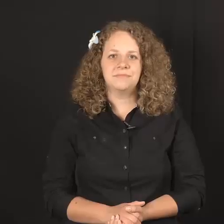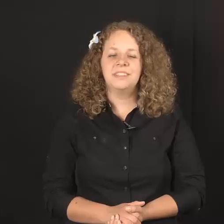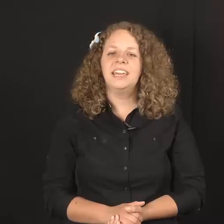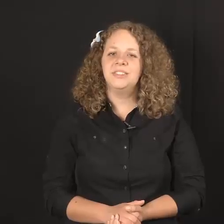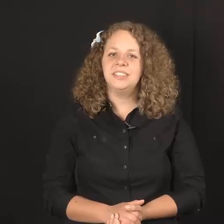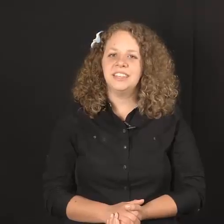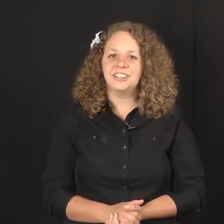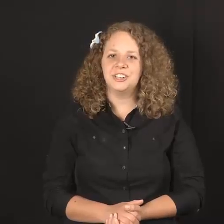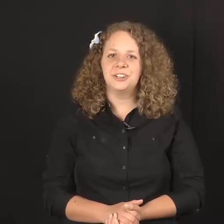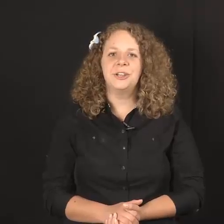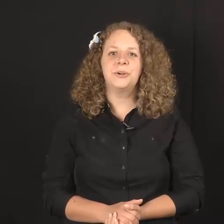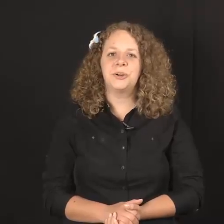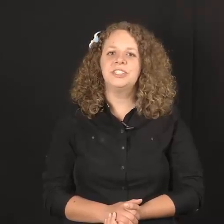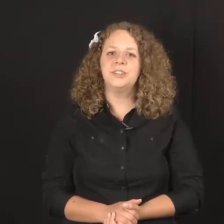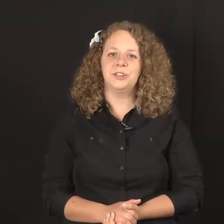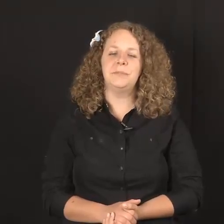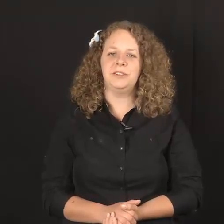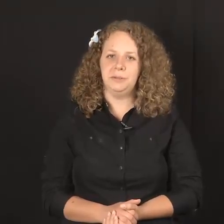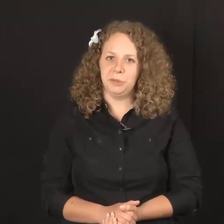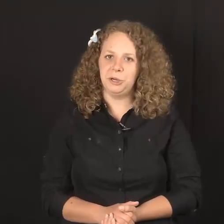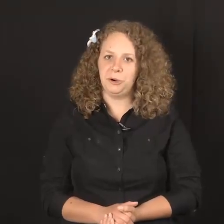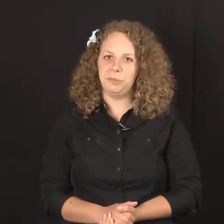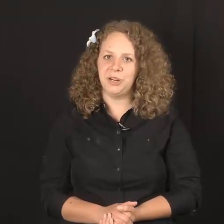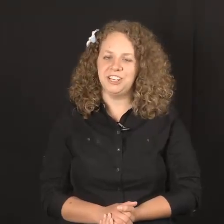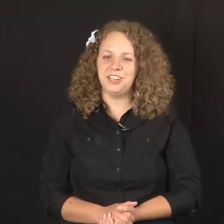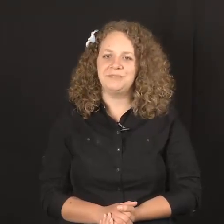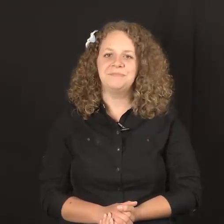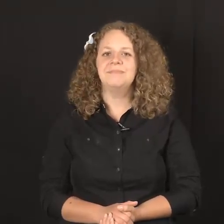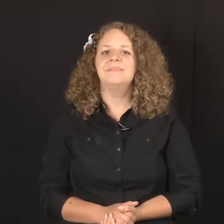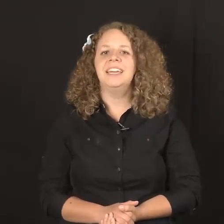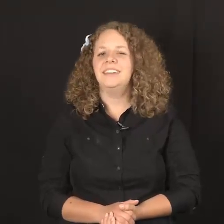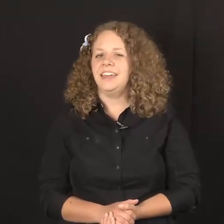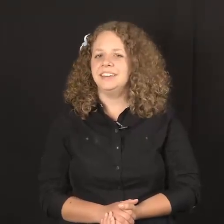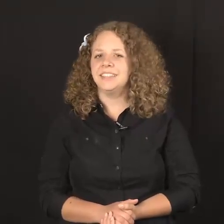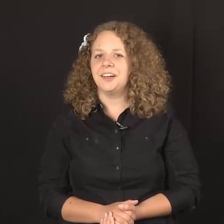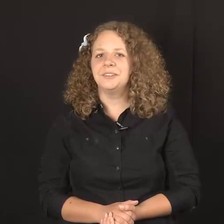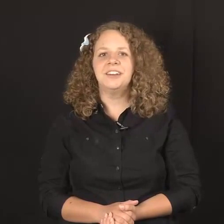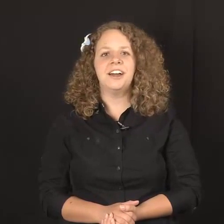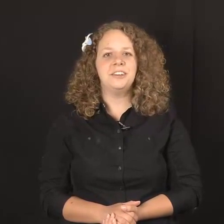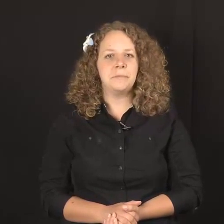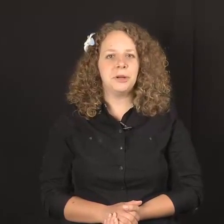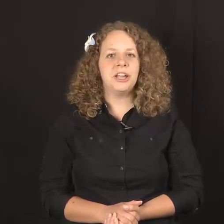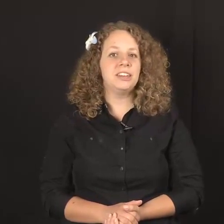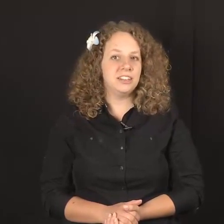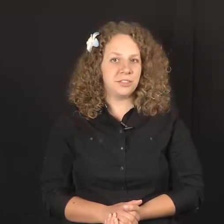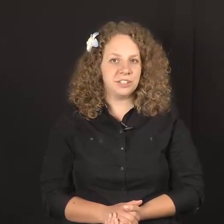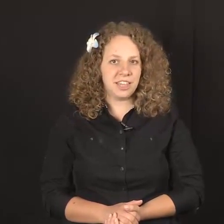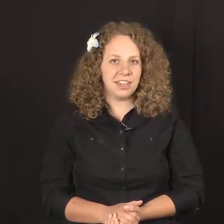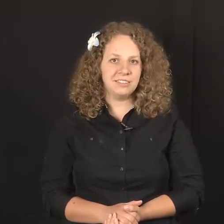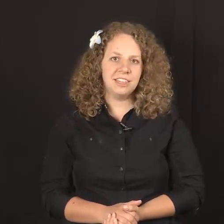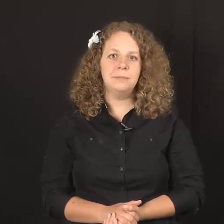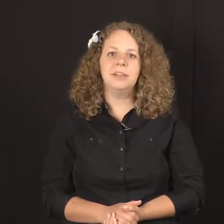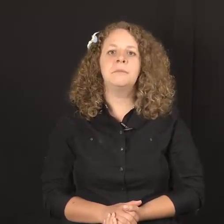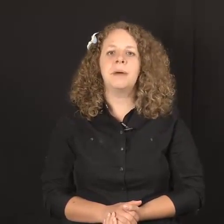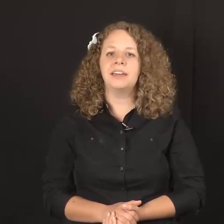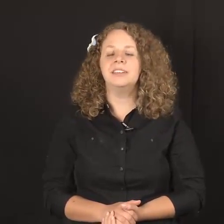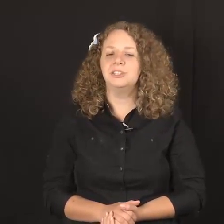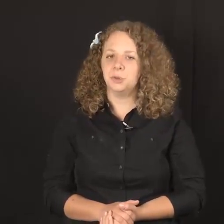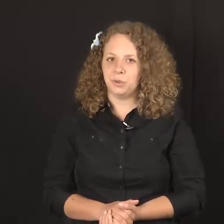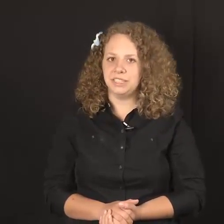In this lecture, you are going to learn about number incorporation. In ASL, a number and another sign can be combined into one